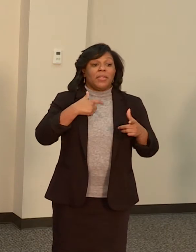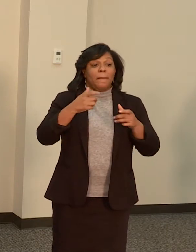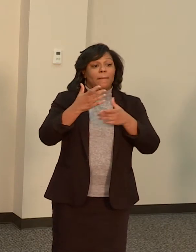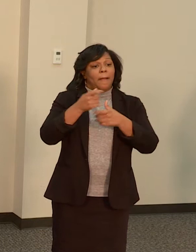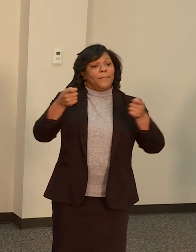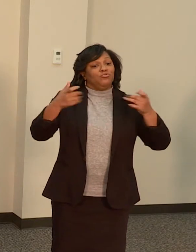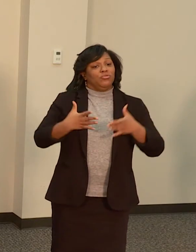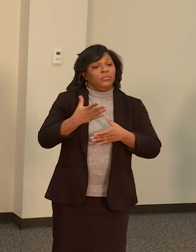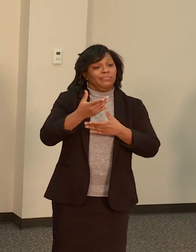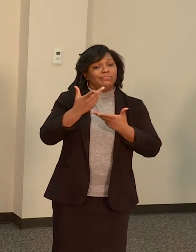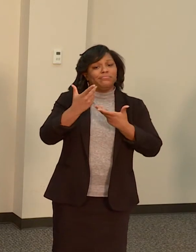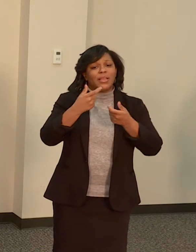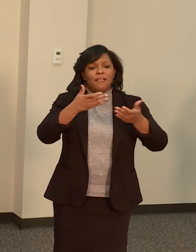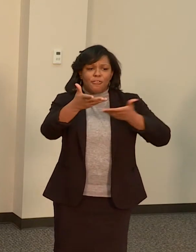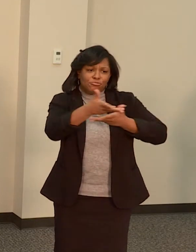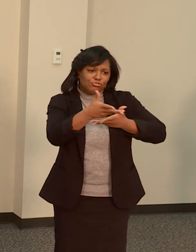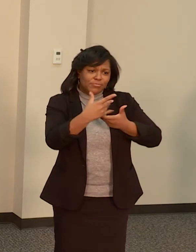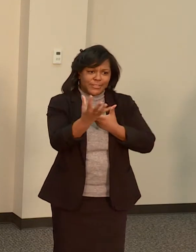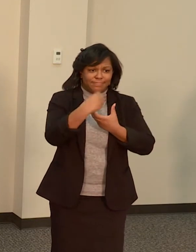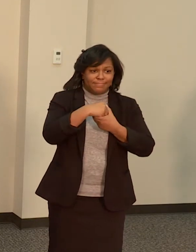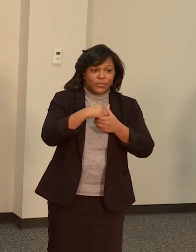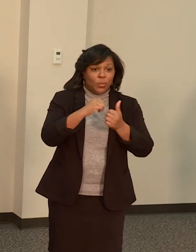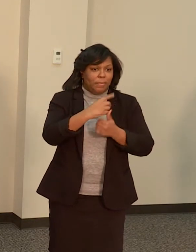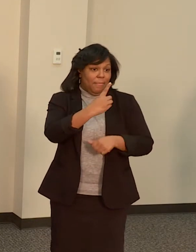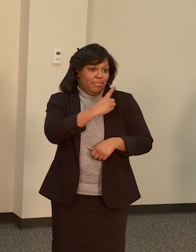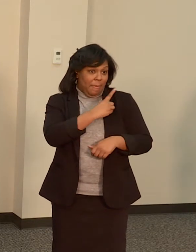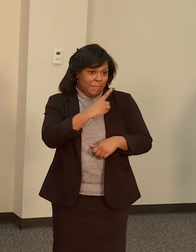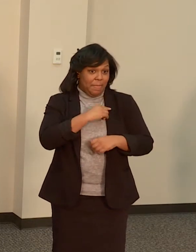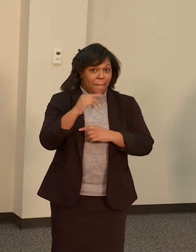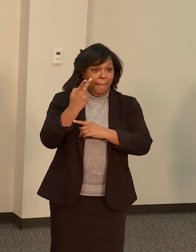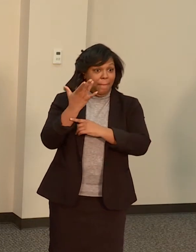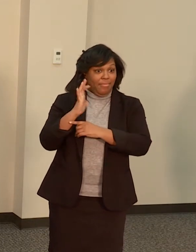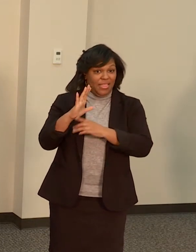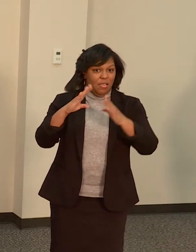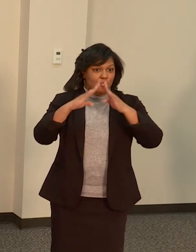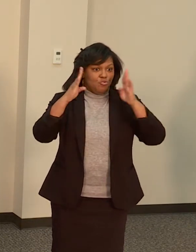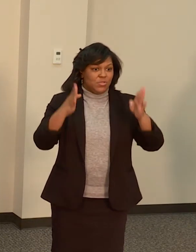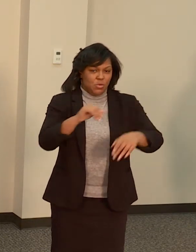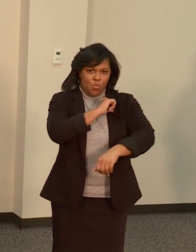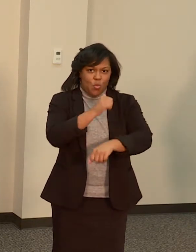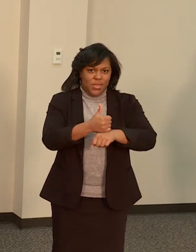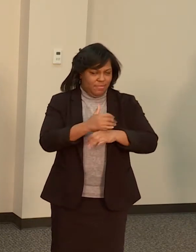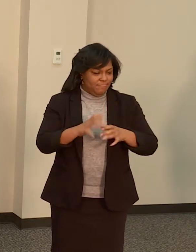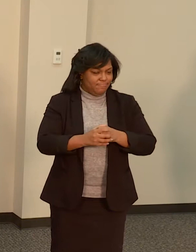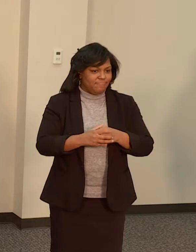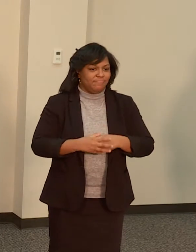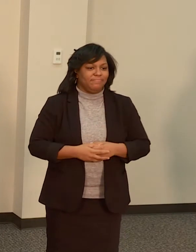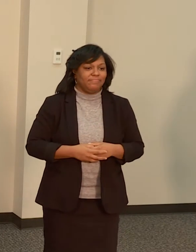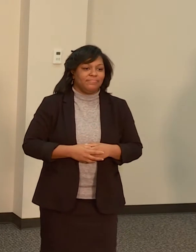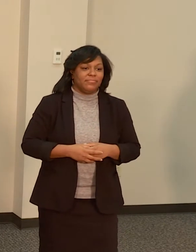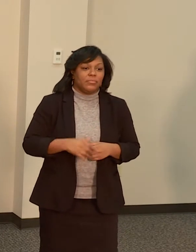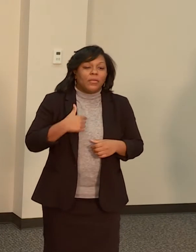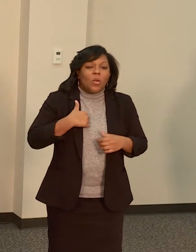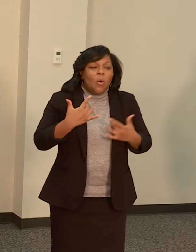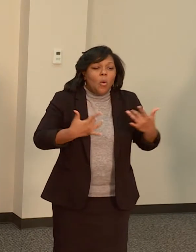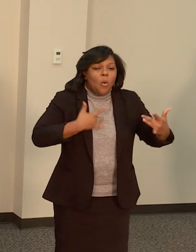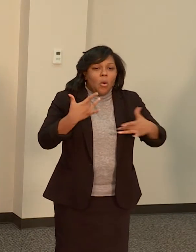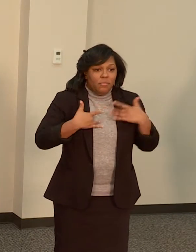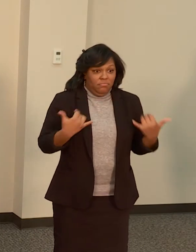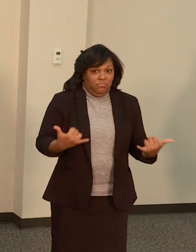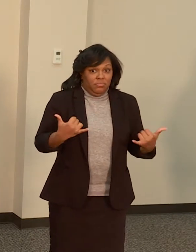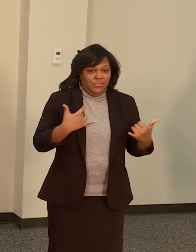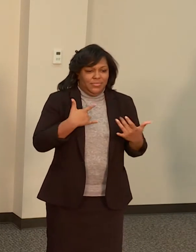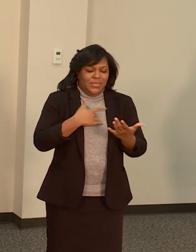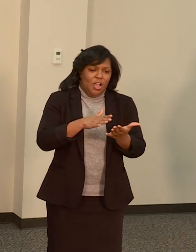Housing Authority. I'm excited to be here today to celebrate the success and accomplishments of our Stable Home Stable